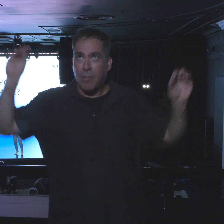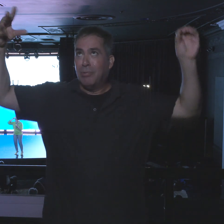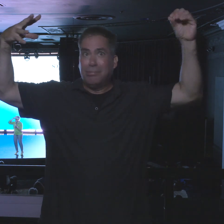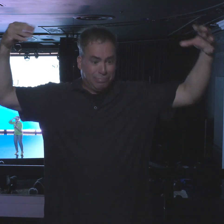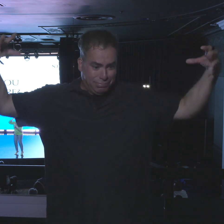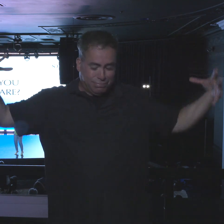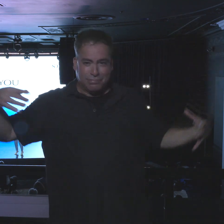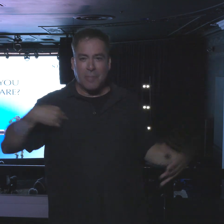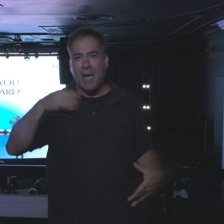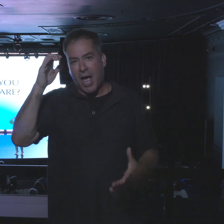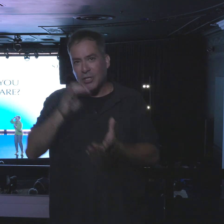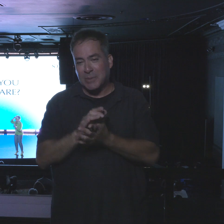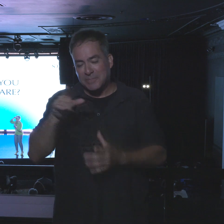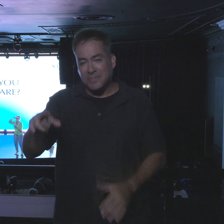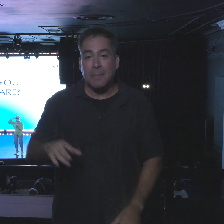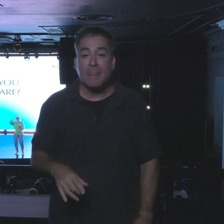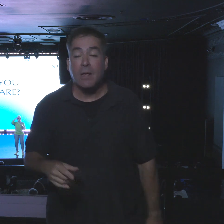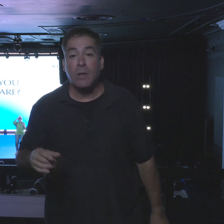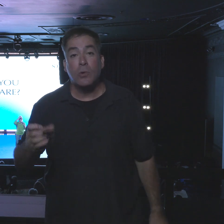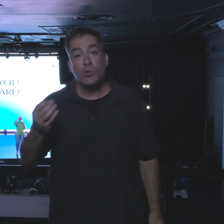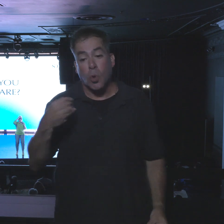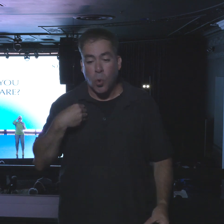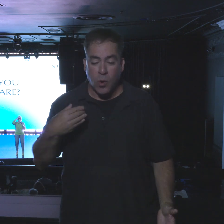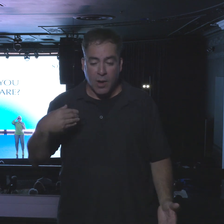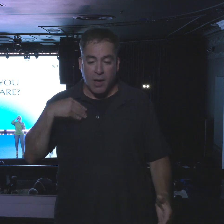So, I'm in the bathroom like, am I wet yet?